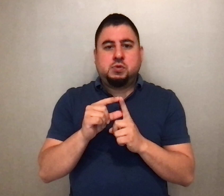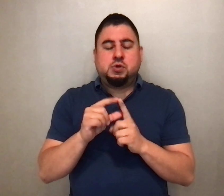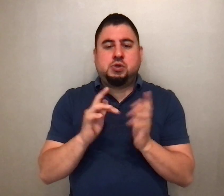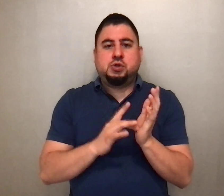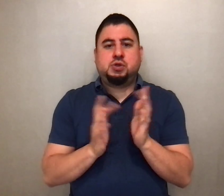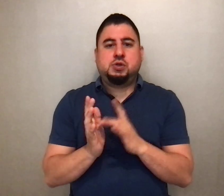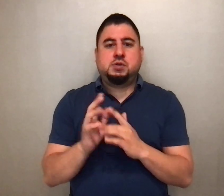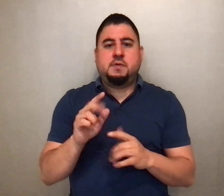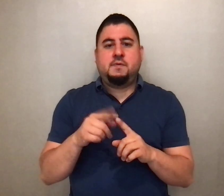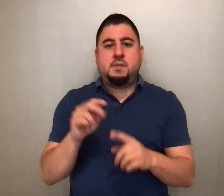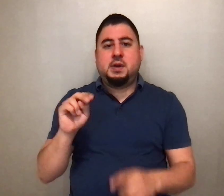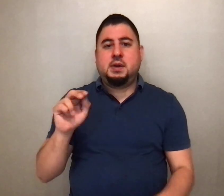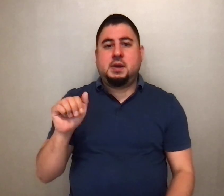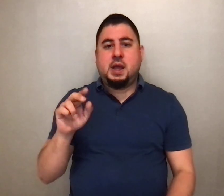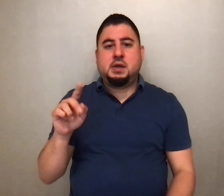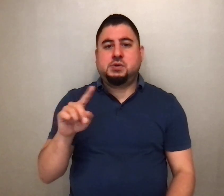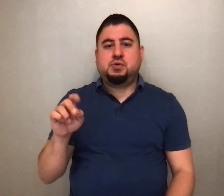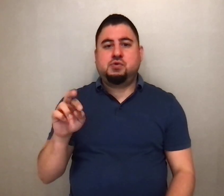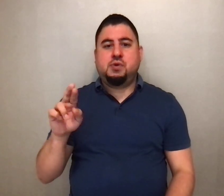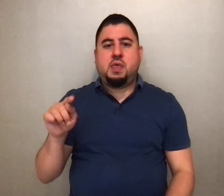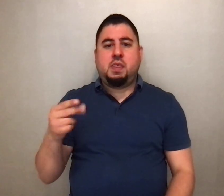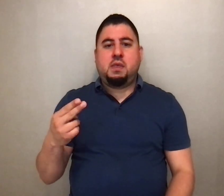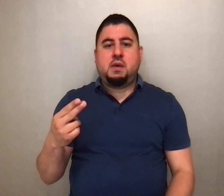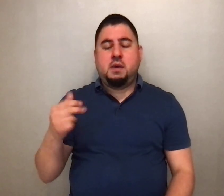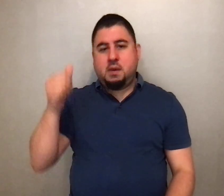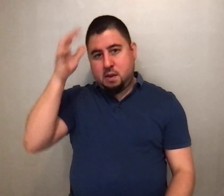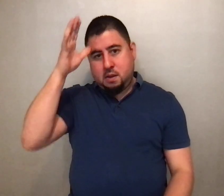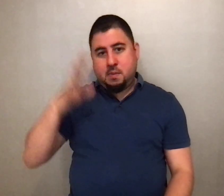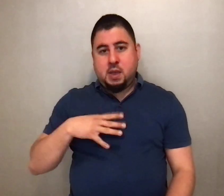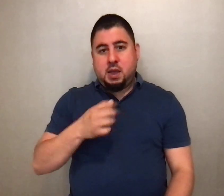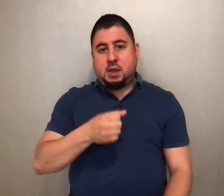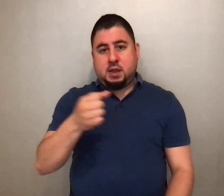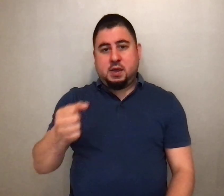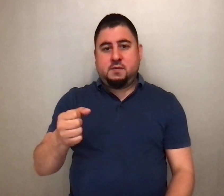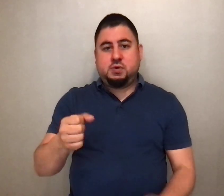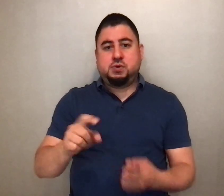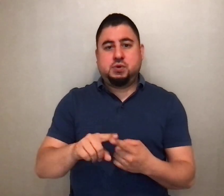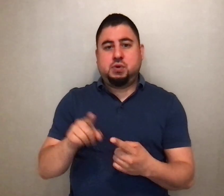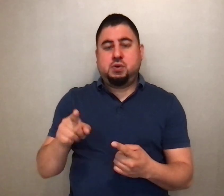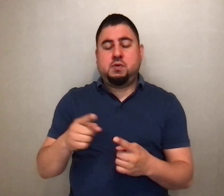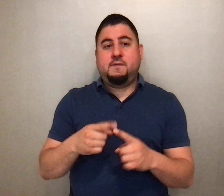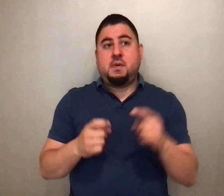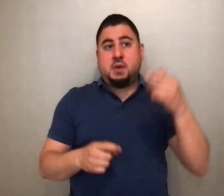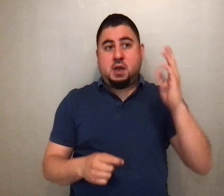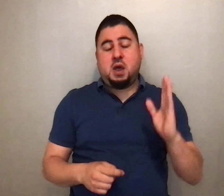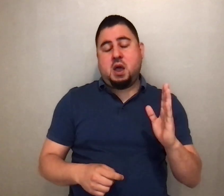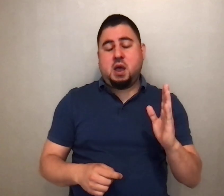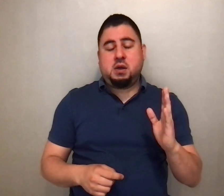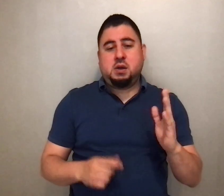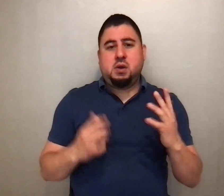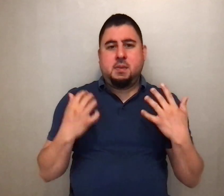Nazarene, was a man commanded to you by God, with mighty deeds,